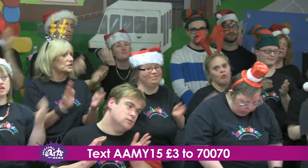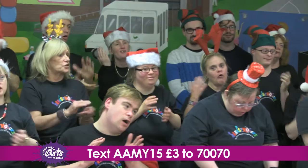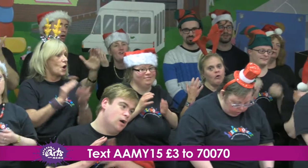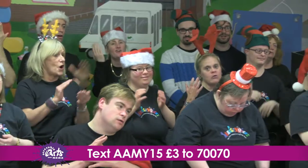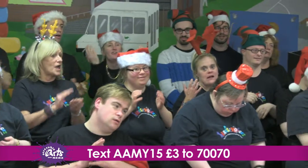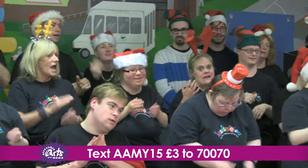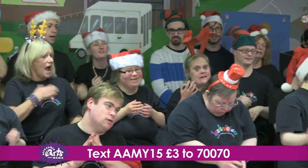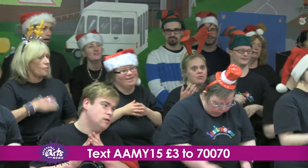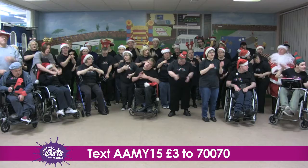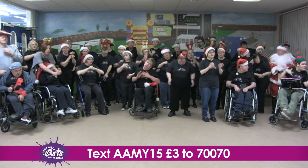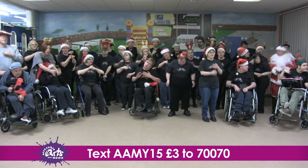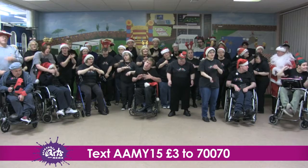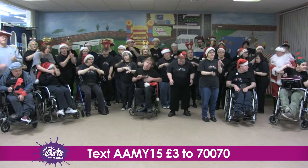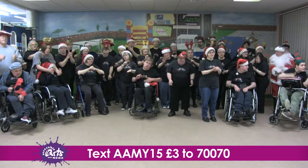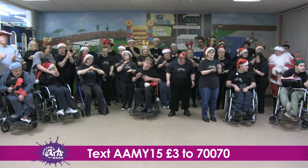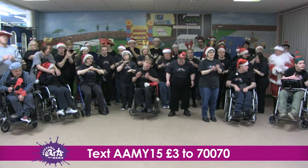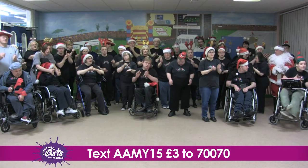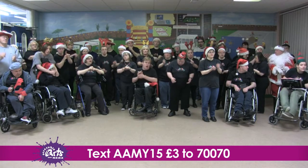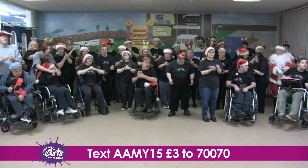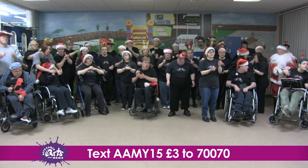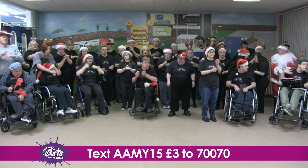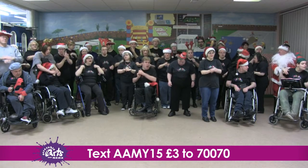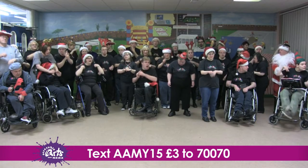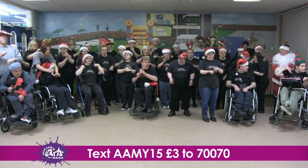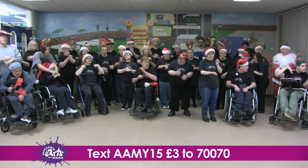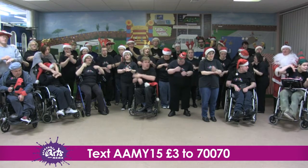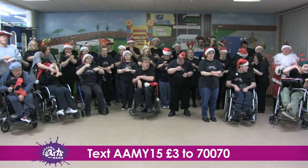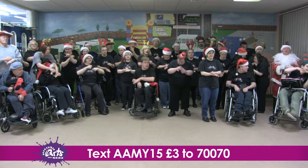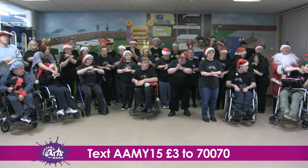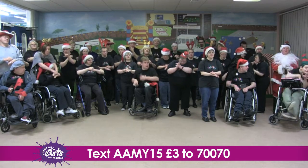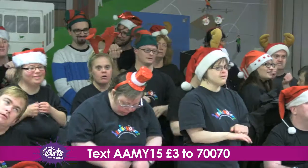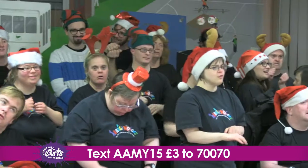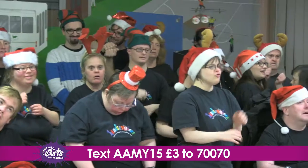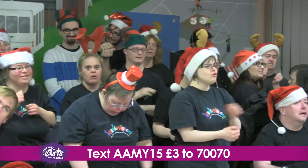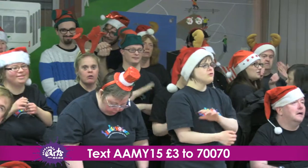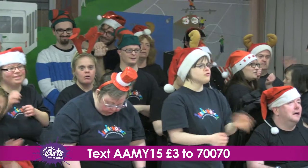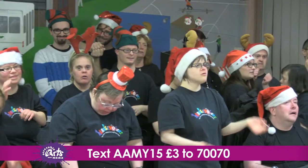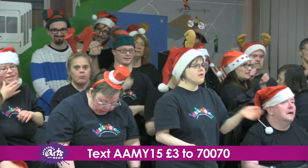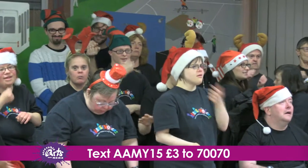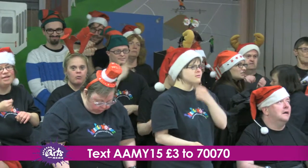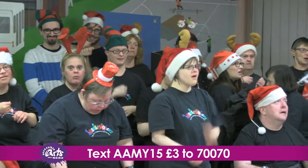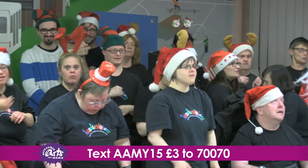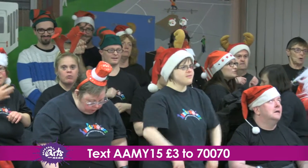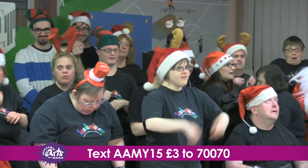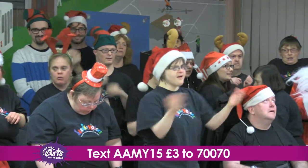enjoy. I want a hippopotamus for Christmas. I don't want Santa Claus reminding